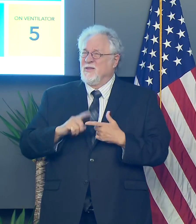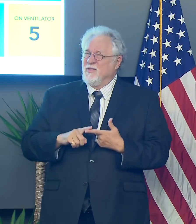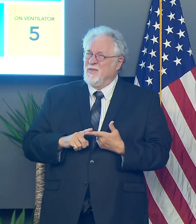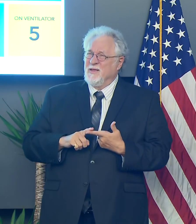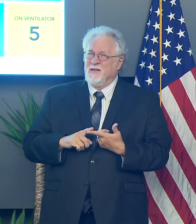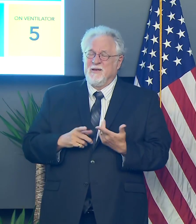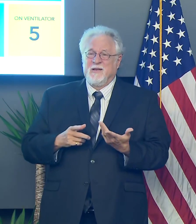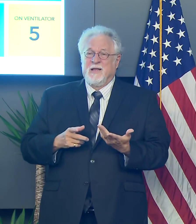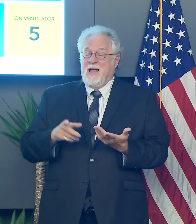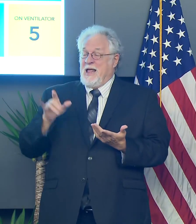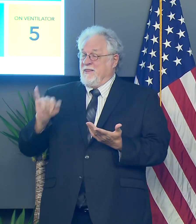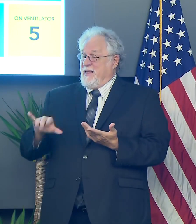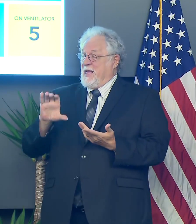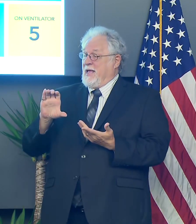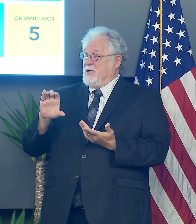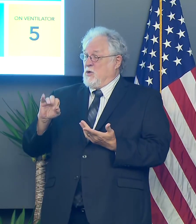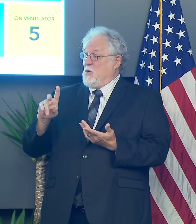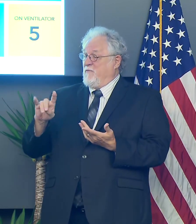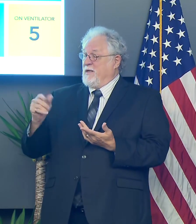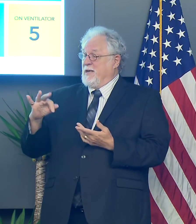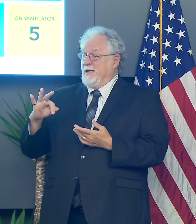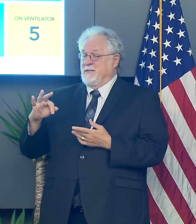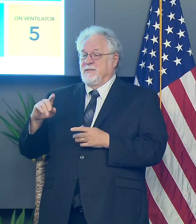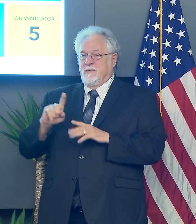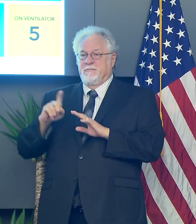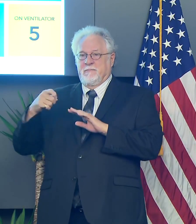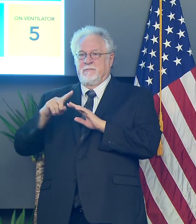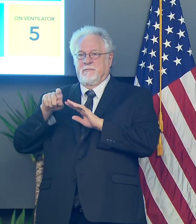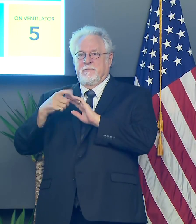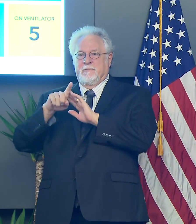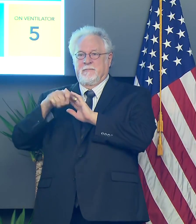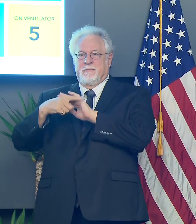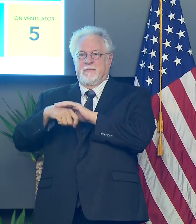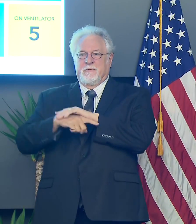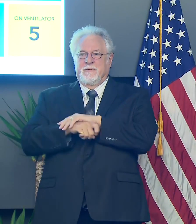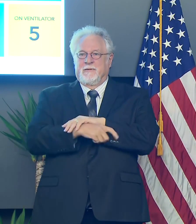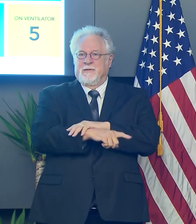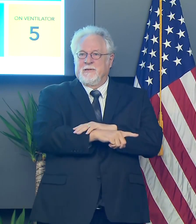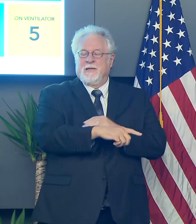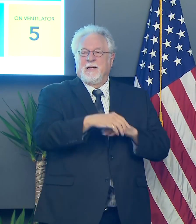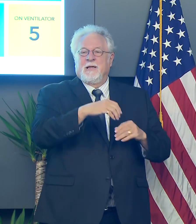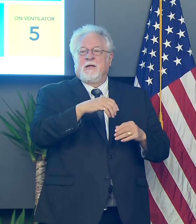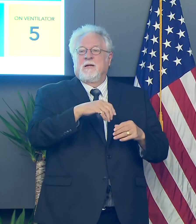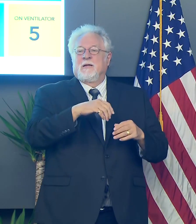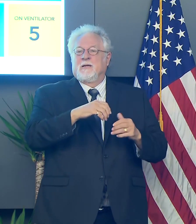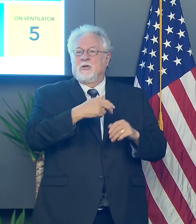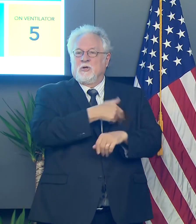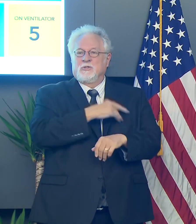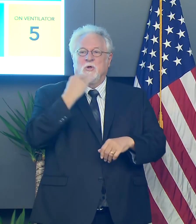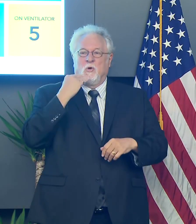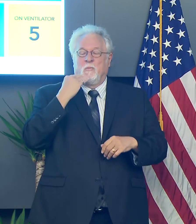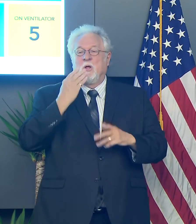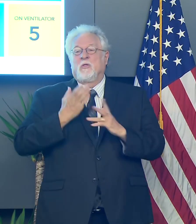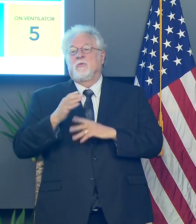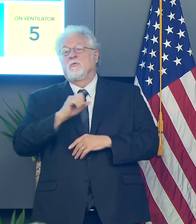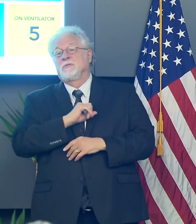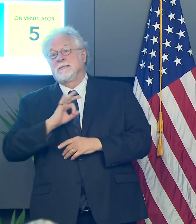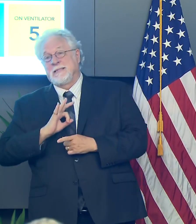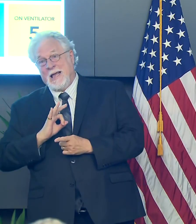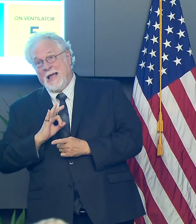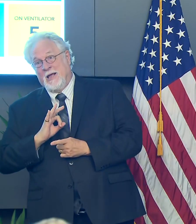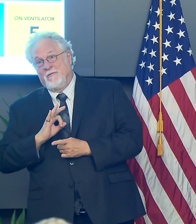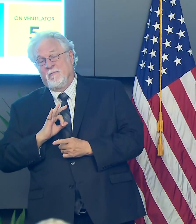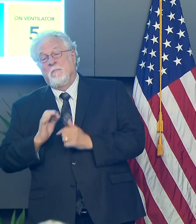inevitably that COVID-19 finds its way into the nursing home, primarily through staff who